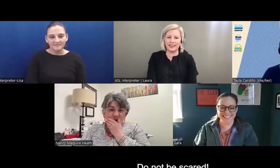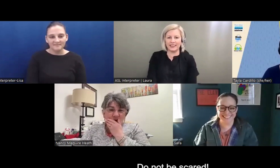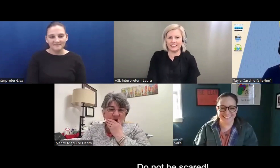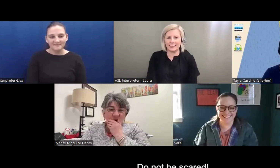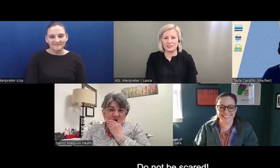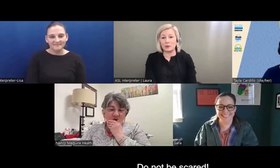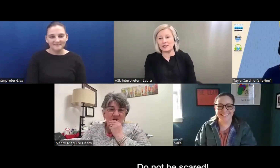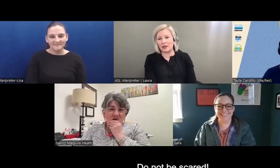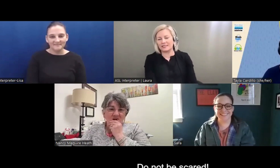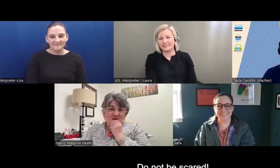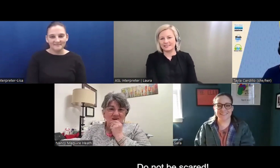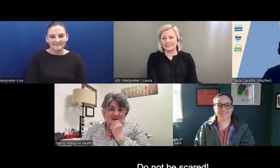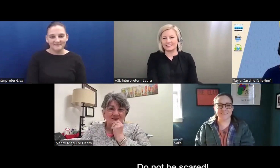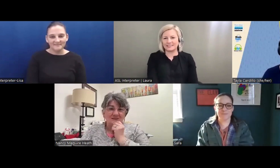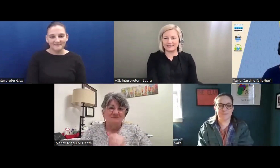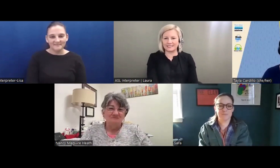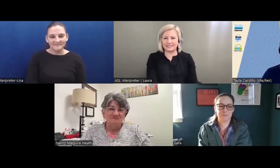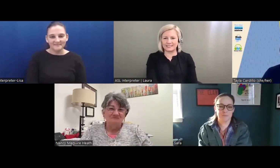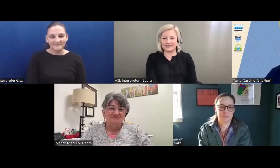So don't be scared.